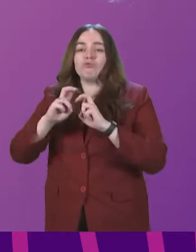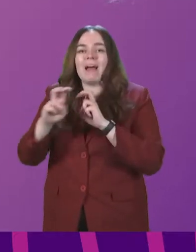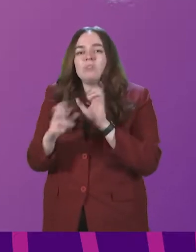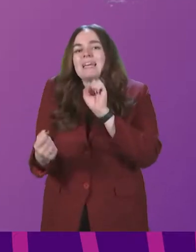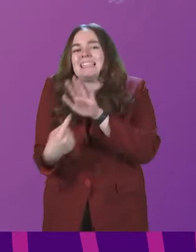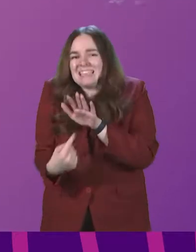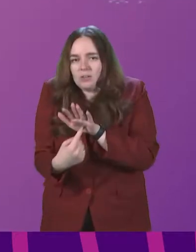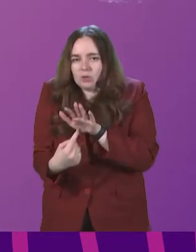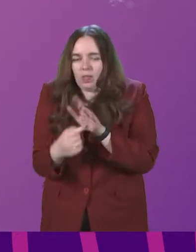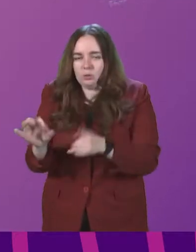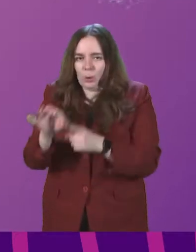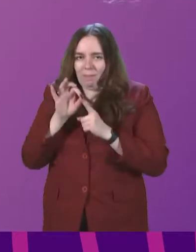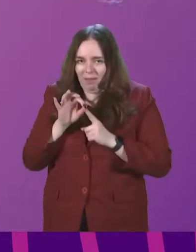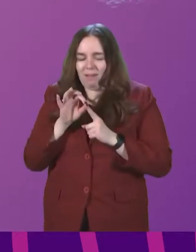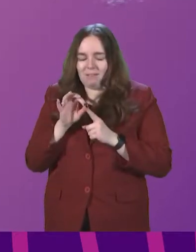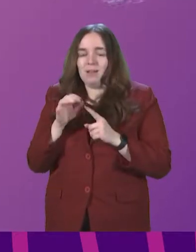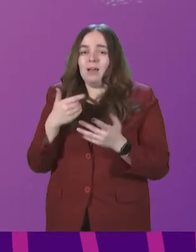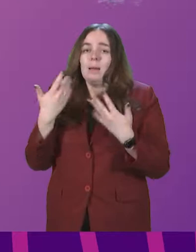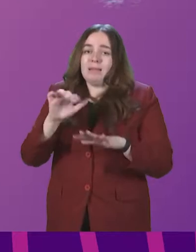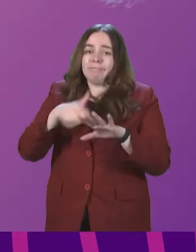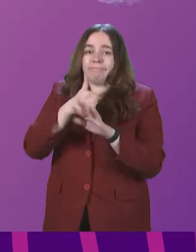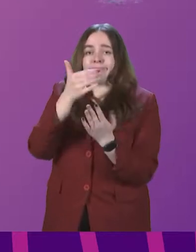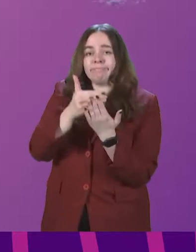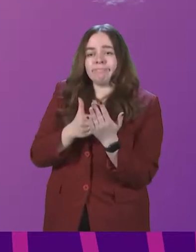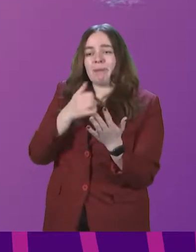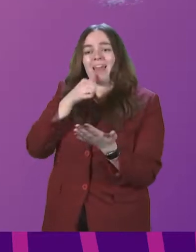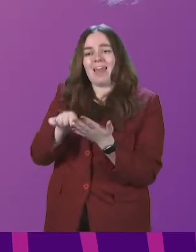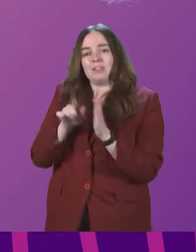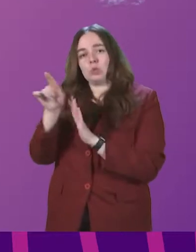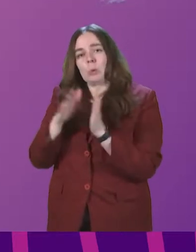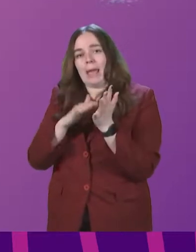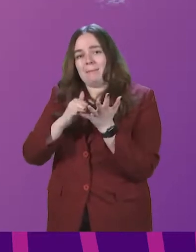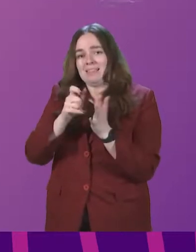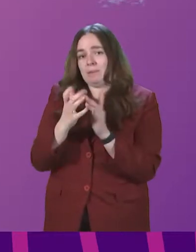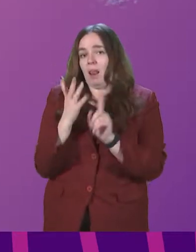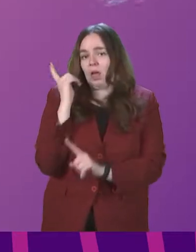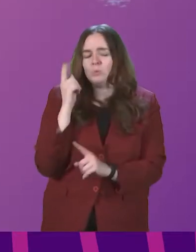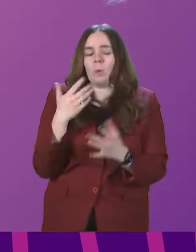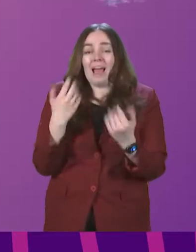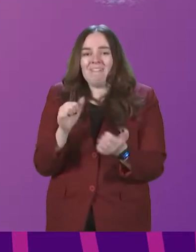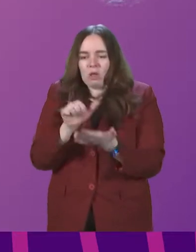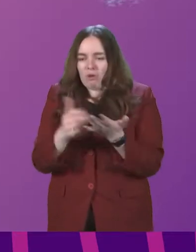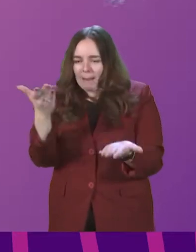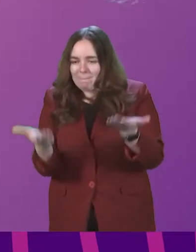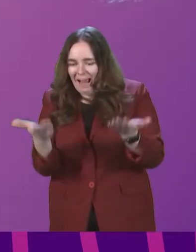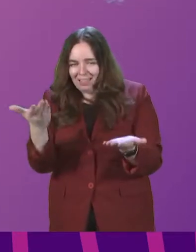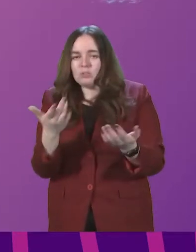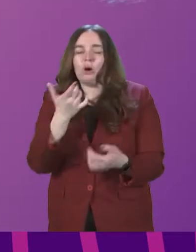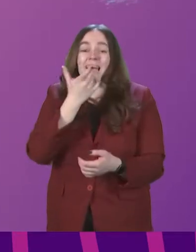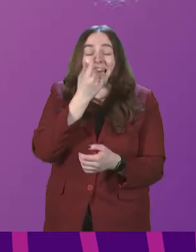this time to apply. As I said out in my letter to MSPs last week, I think we are striking the right balance of enabling